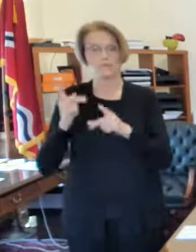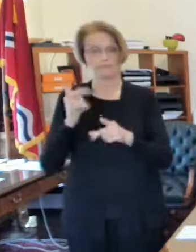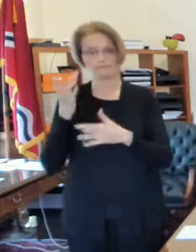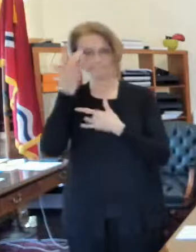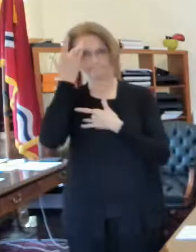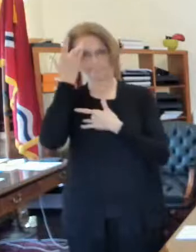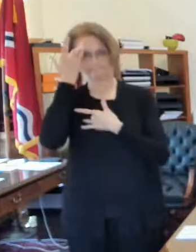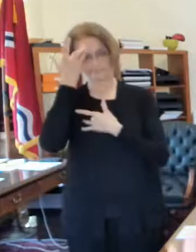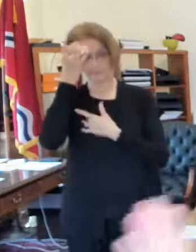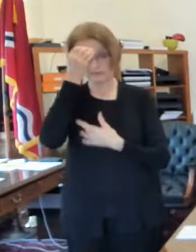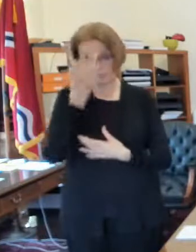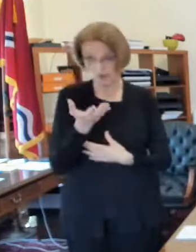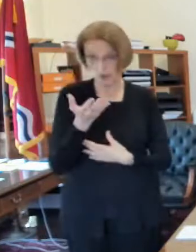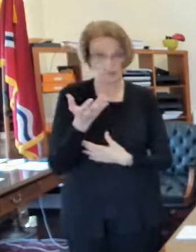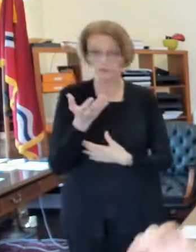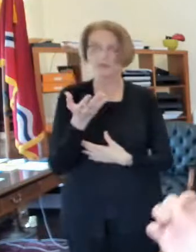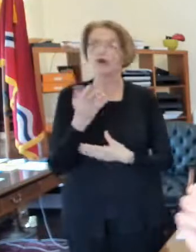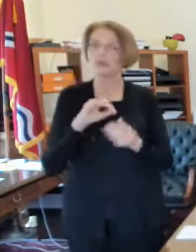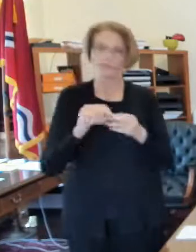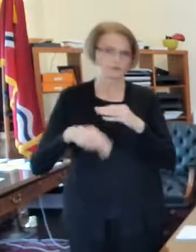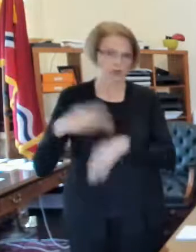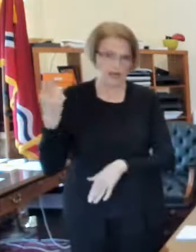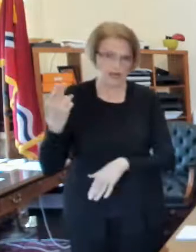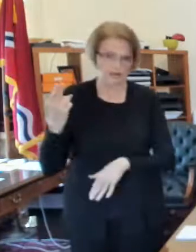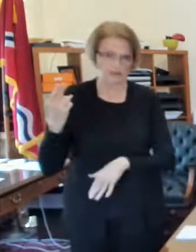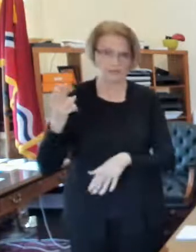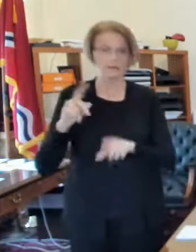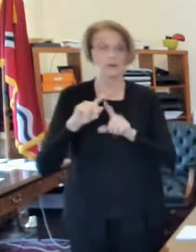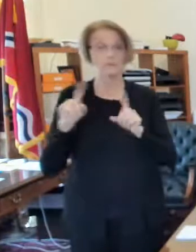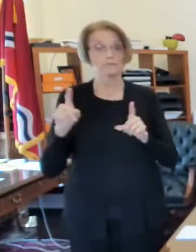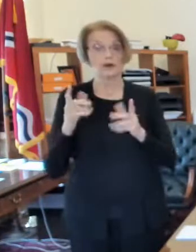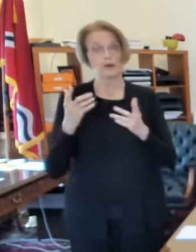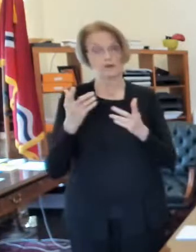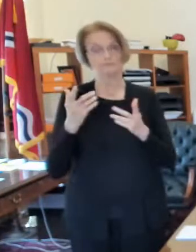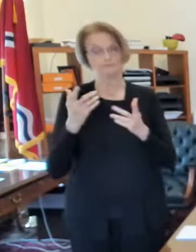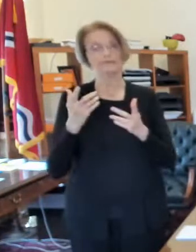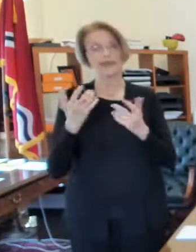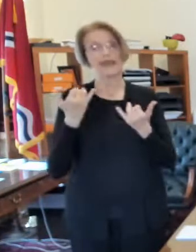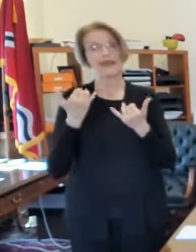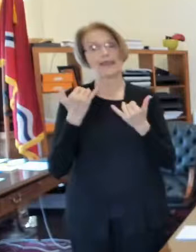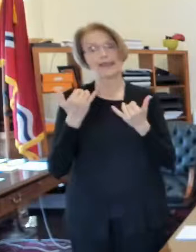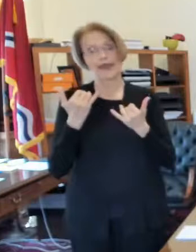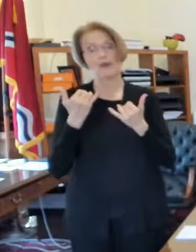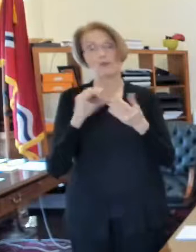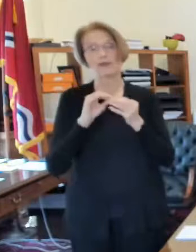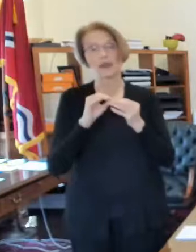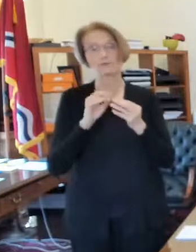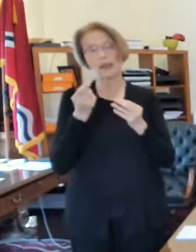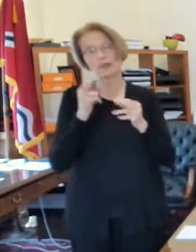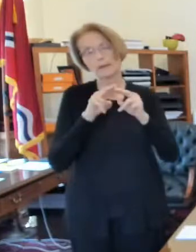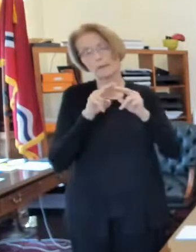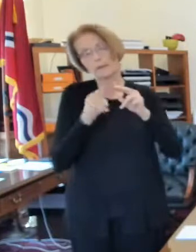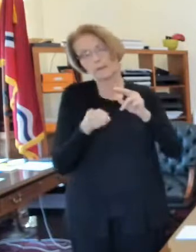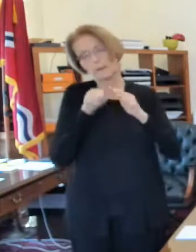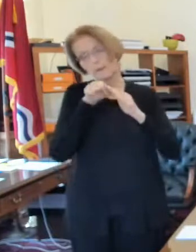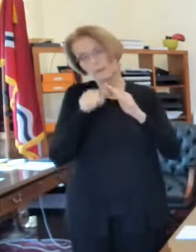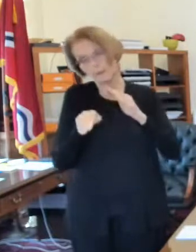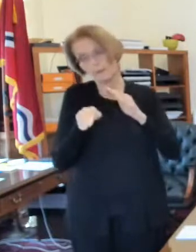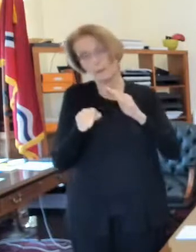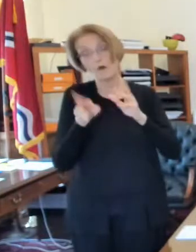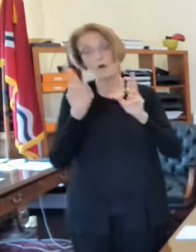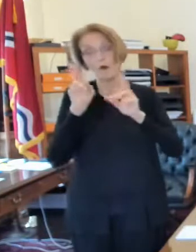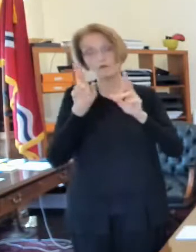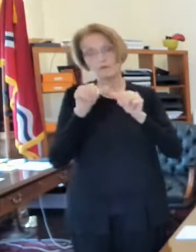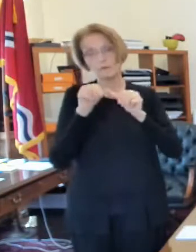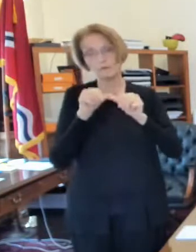now let me just say it's still way too high but it is at least headed a bit in the right direction if we can sustain that